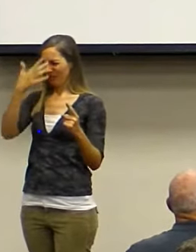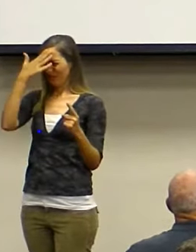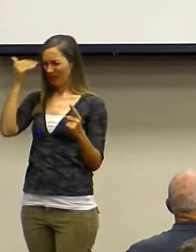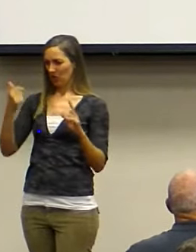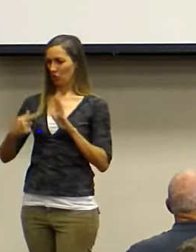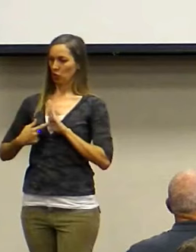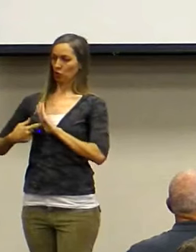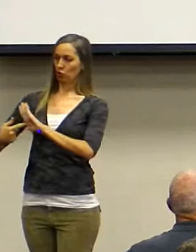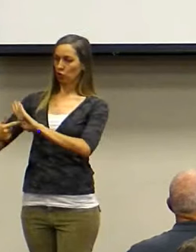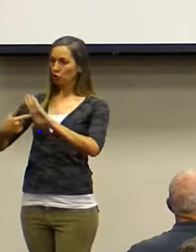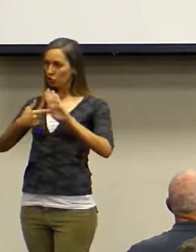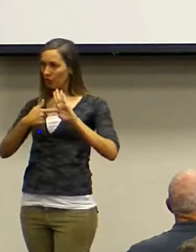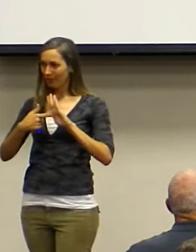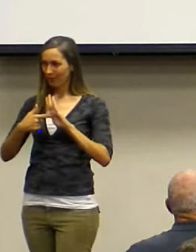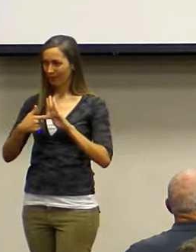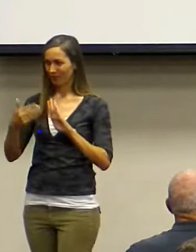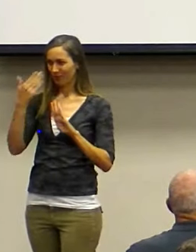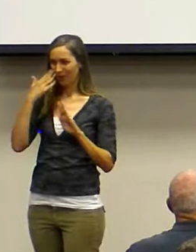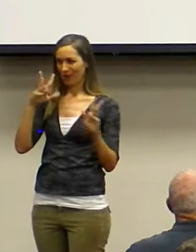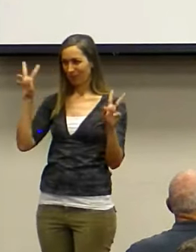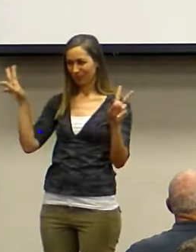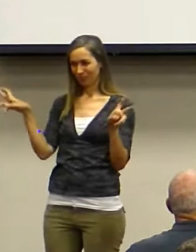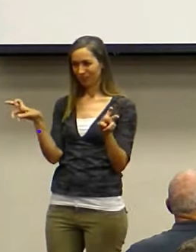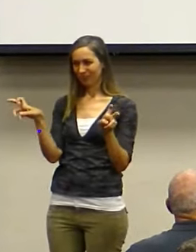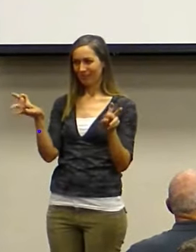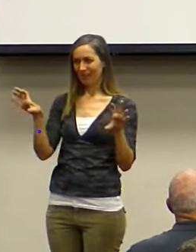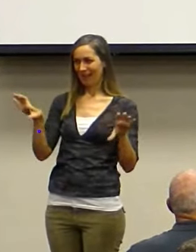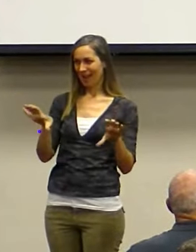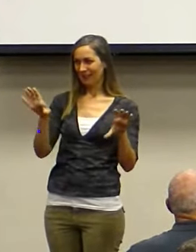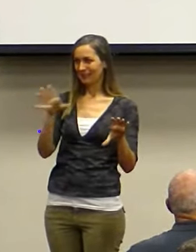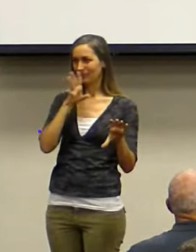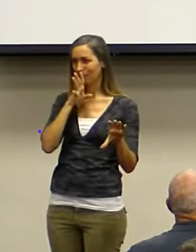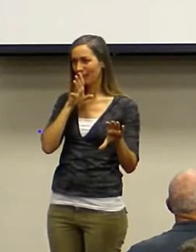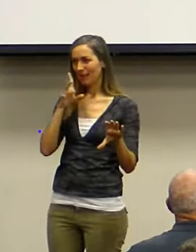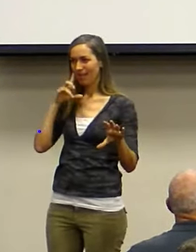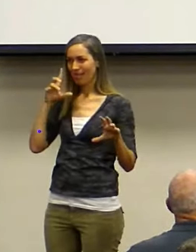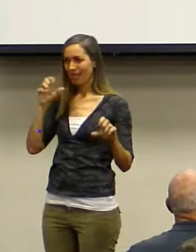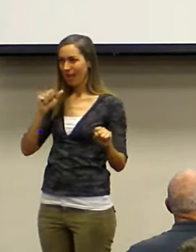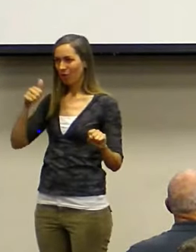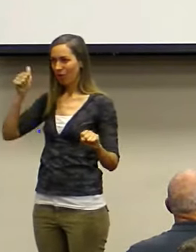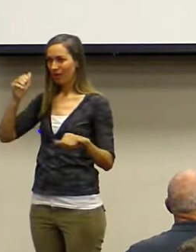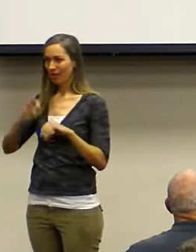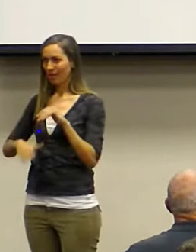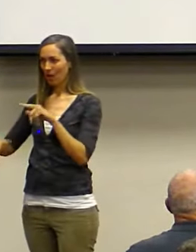We say actions speak louder than words. Your obedience to the will of God will let somebody know who you are.